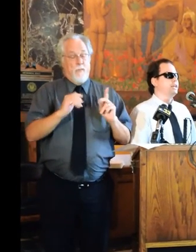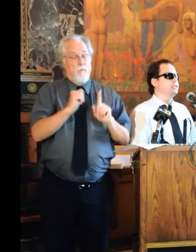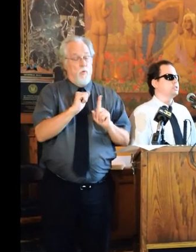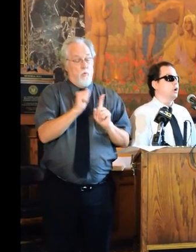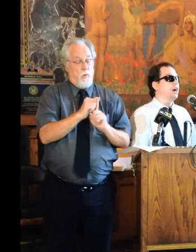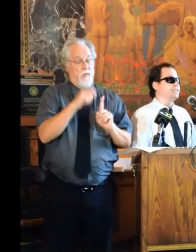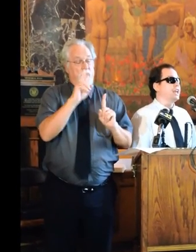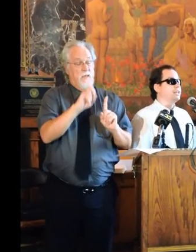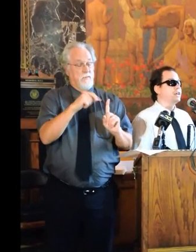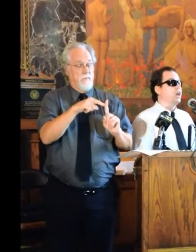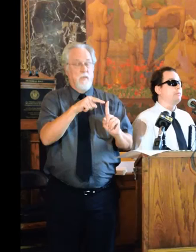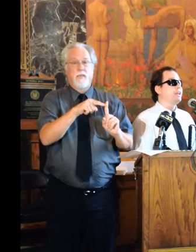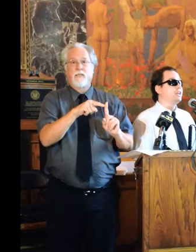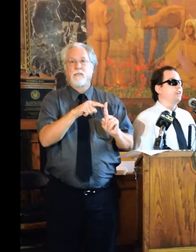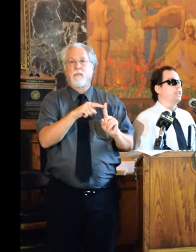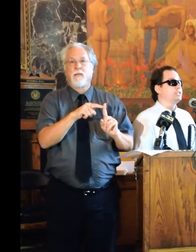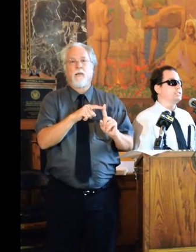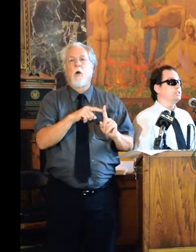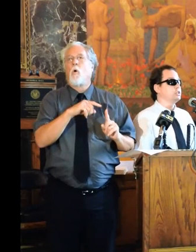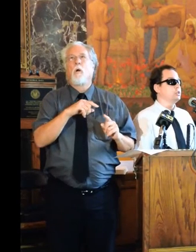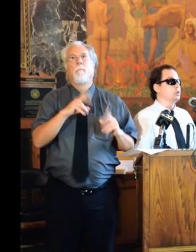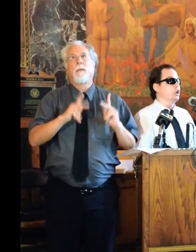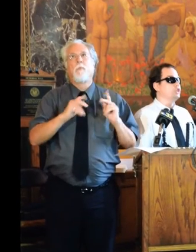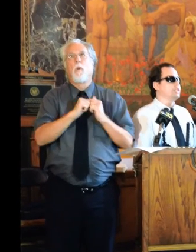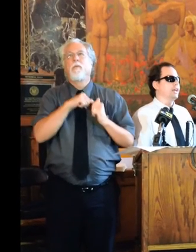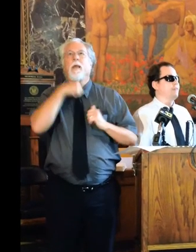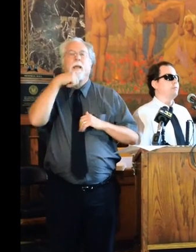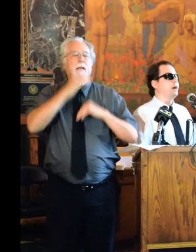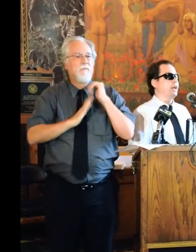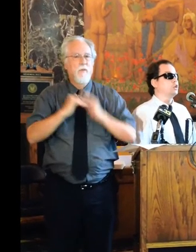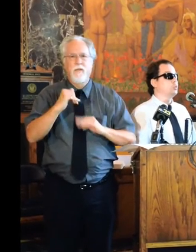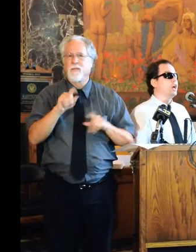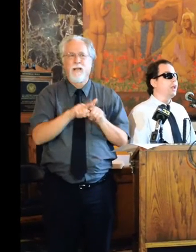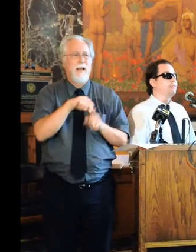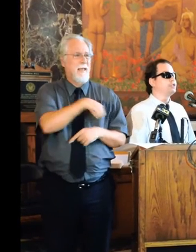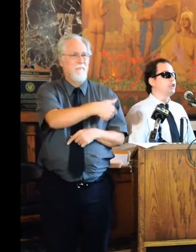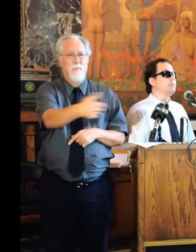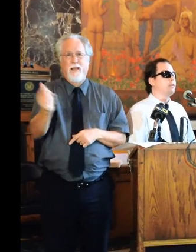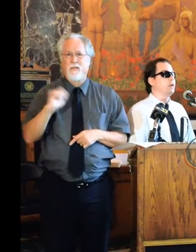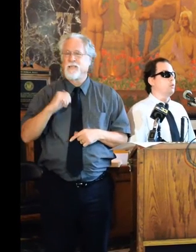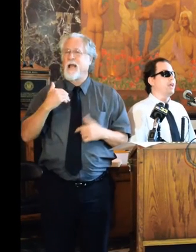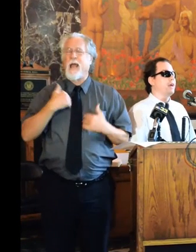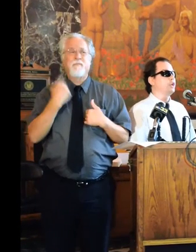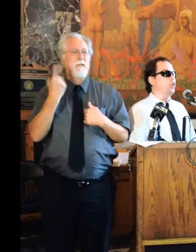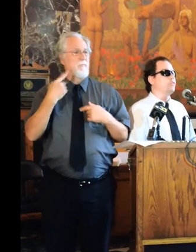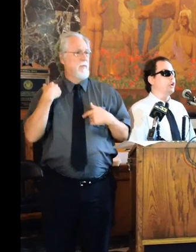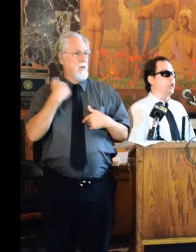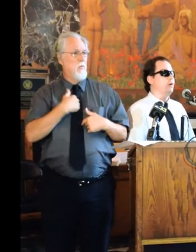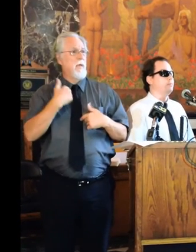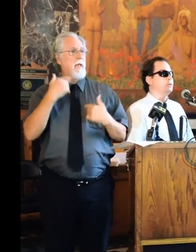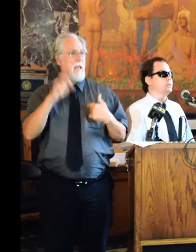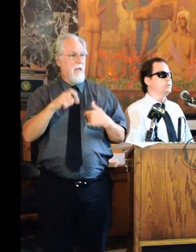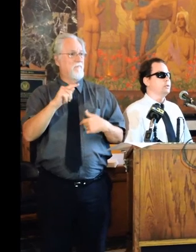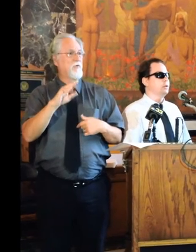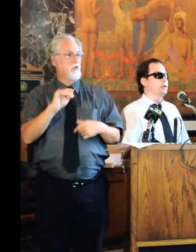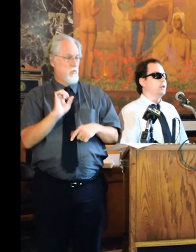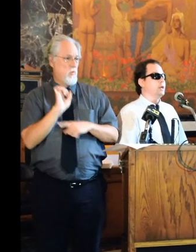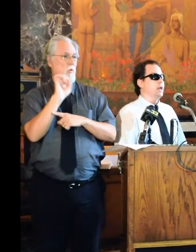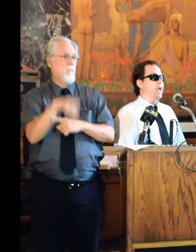disabilities, or as I like to call them, inconveniences, are just like everybody else. We all have something that we have to overcome.